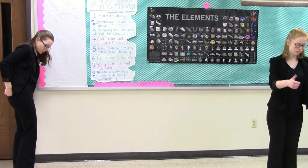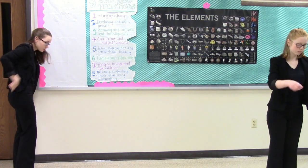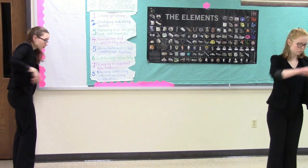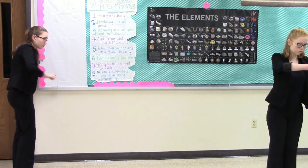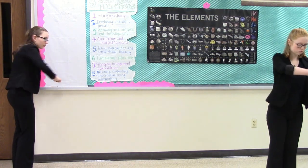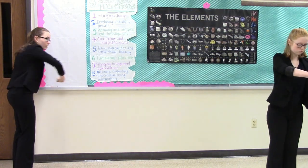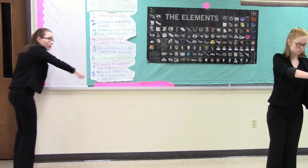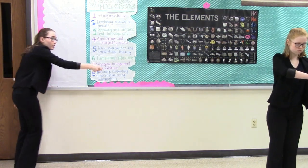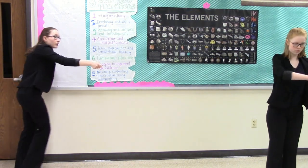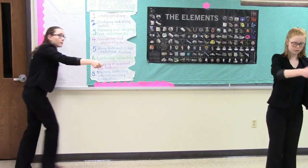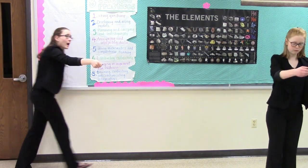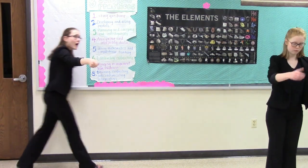Fine. Mom?